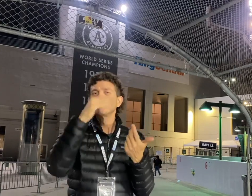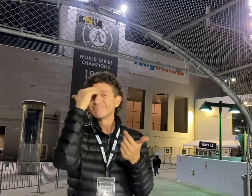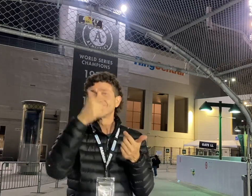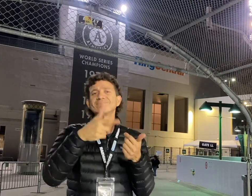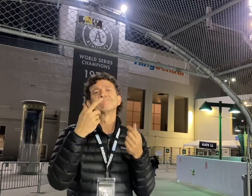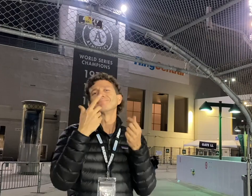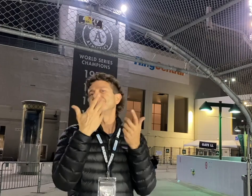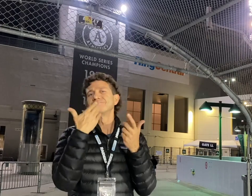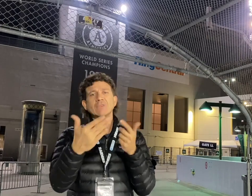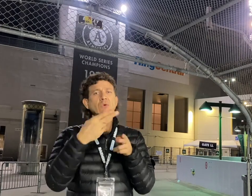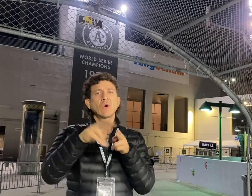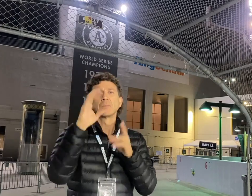threat at wide receiver.